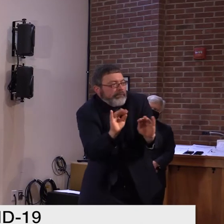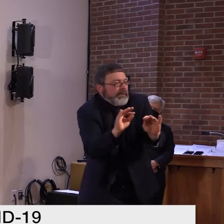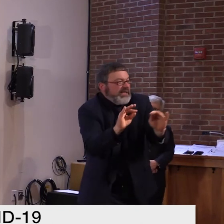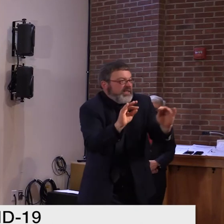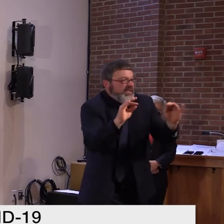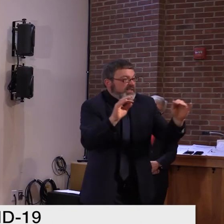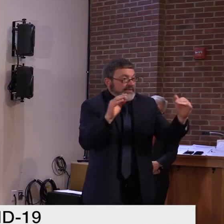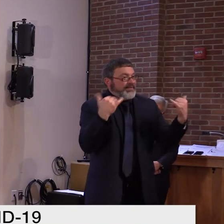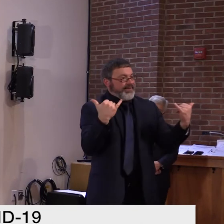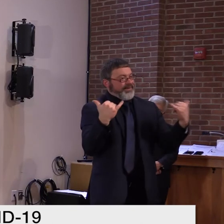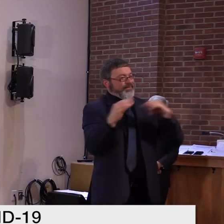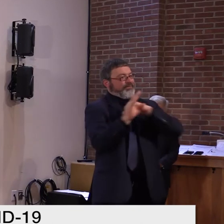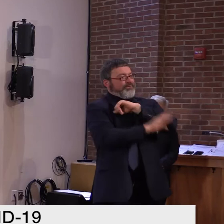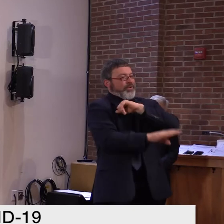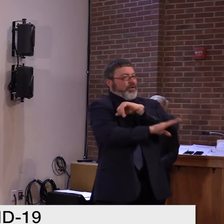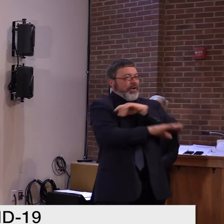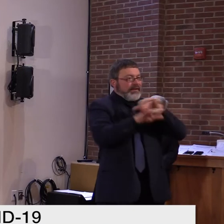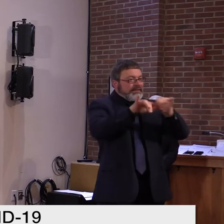are right for that to happen.